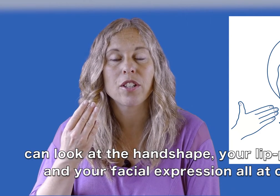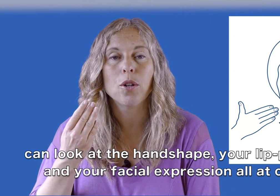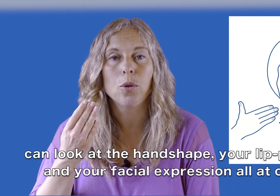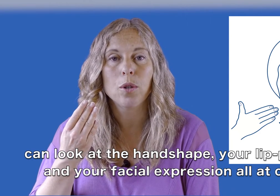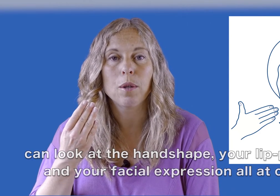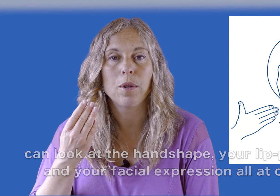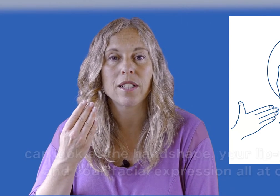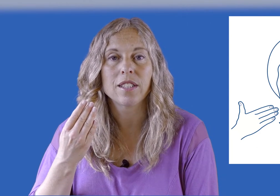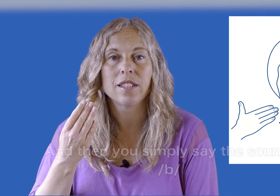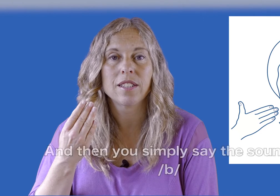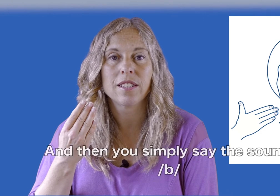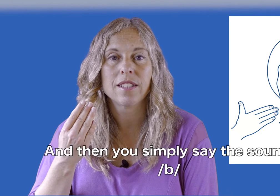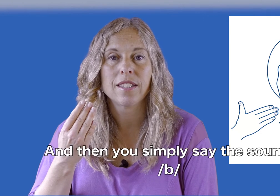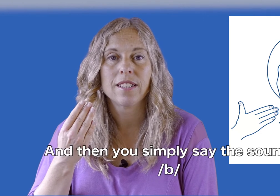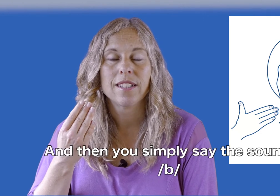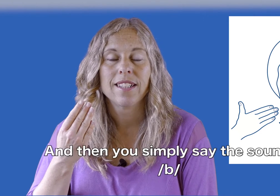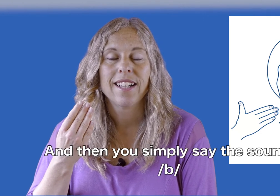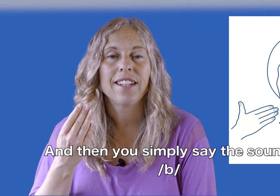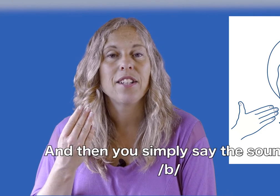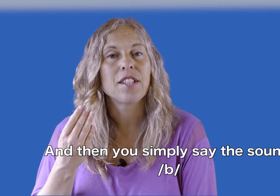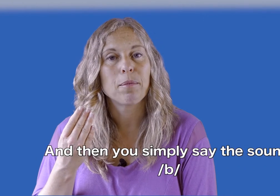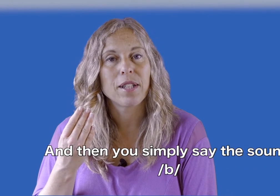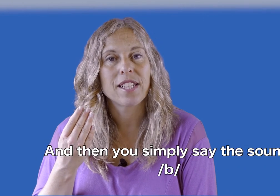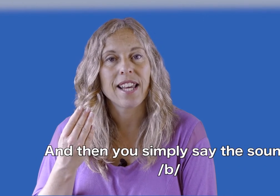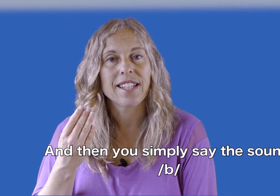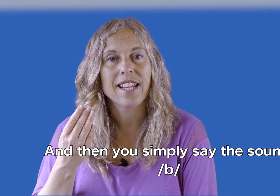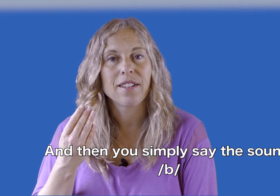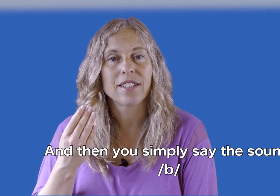all at once. And then you simply say the sound.